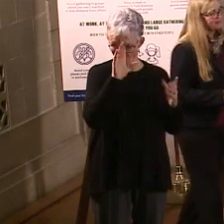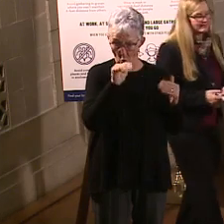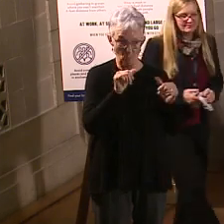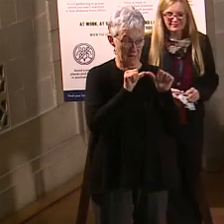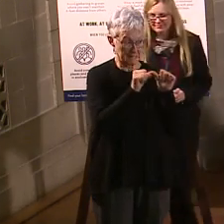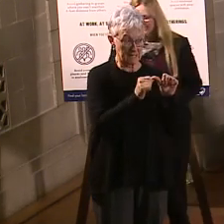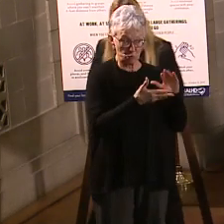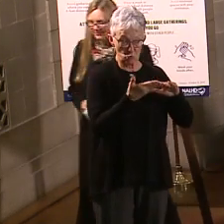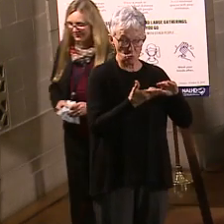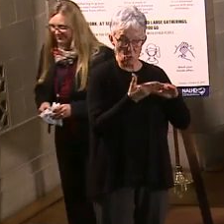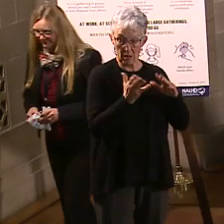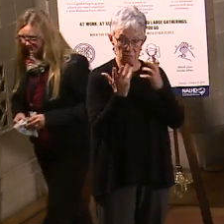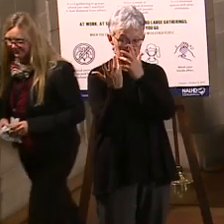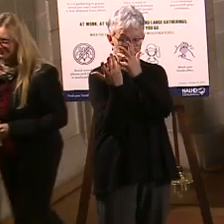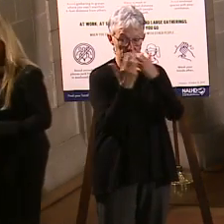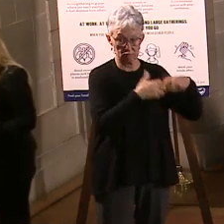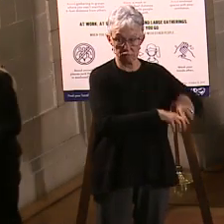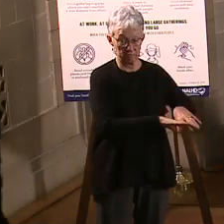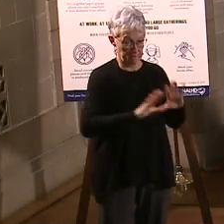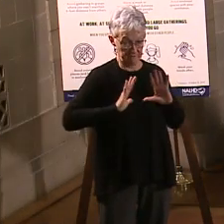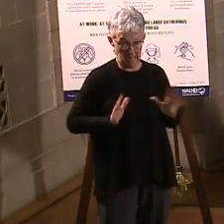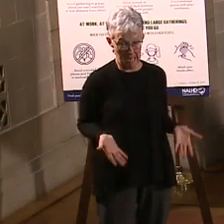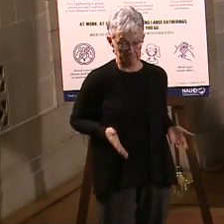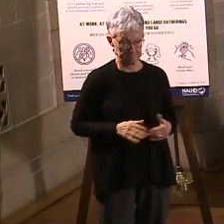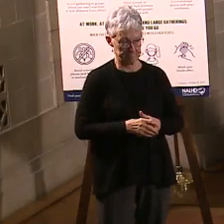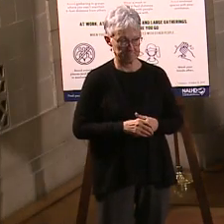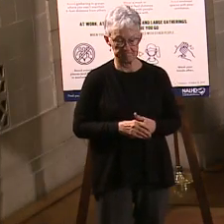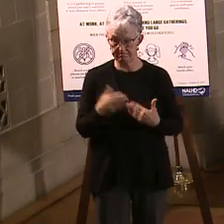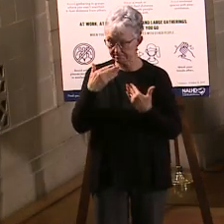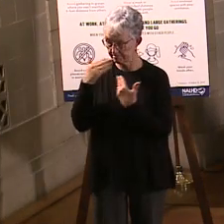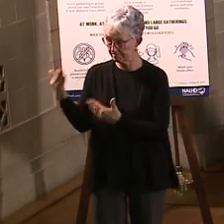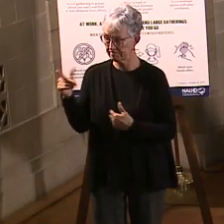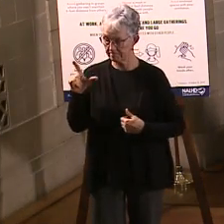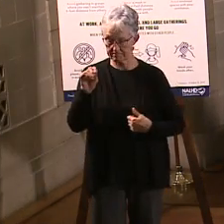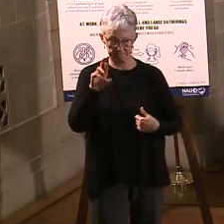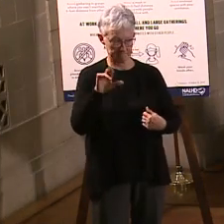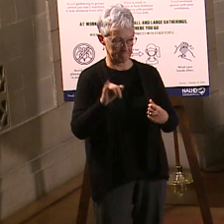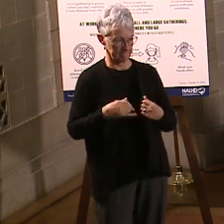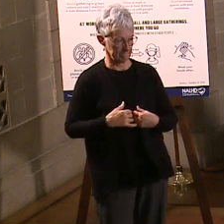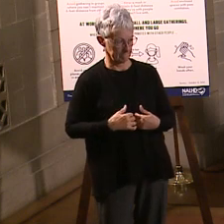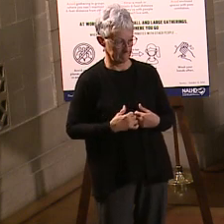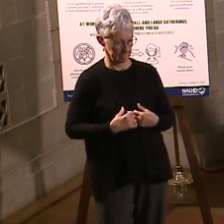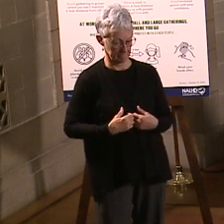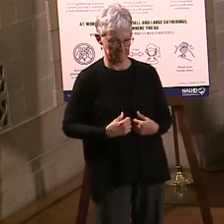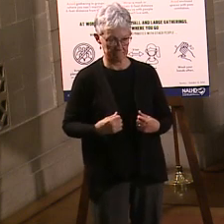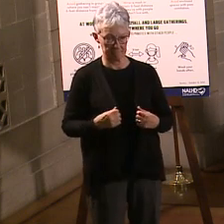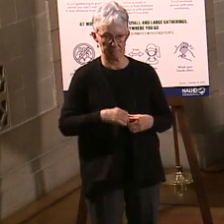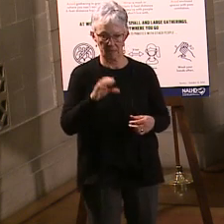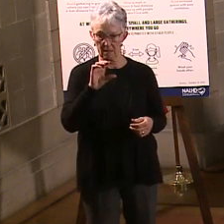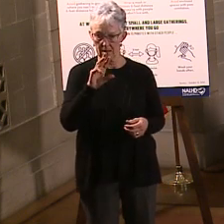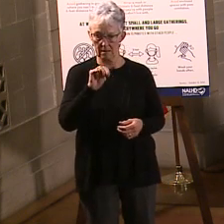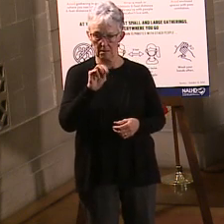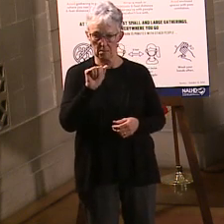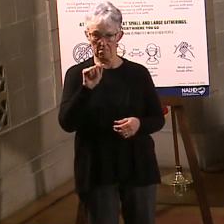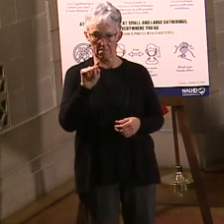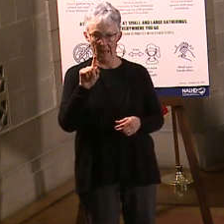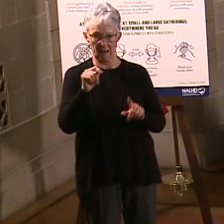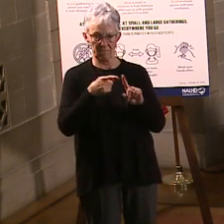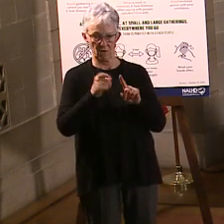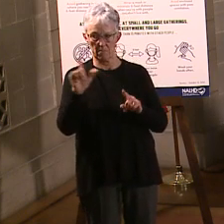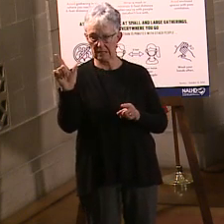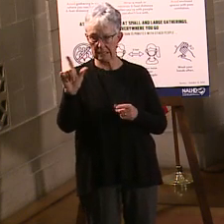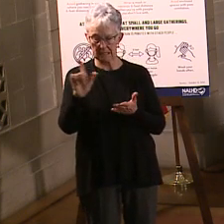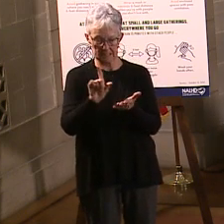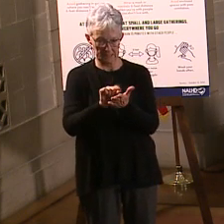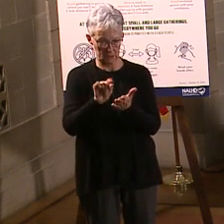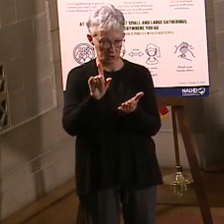Thank you, Lori. All right. And... Okay, great. Matt Oberding, Lincoln Journal Star. Do you guys